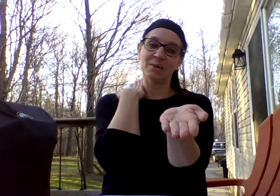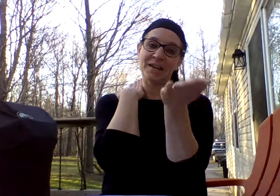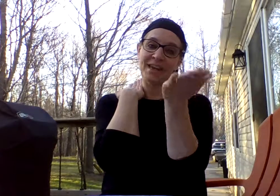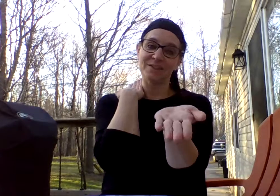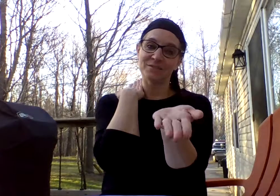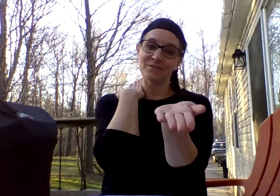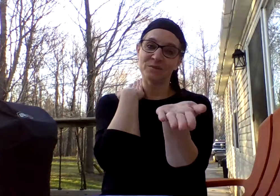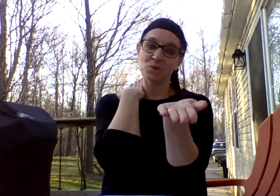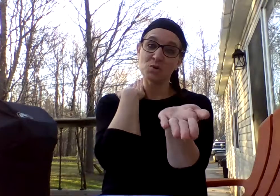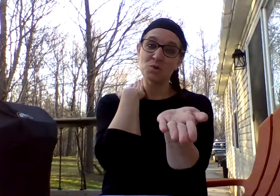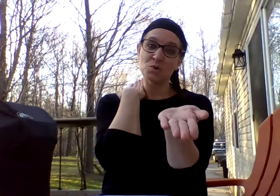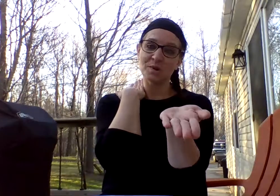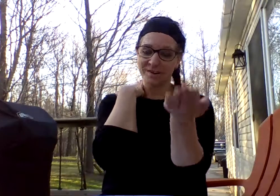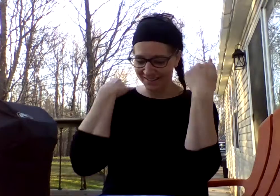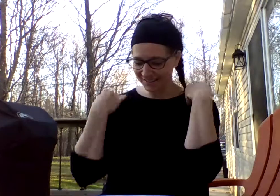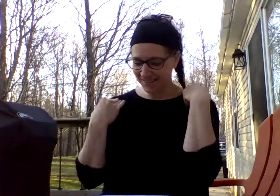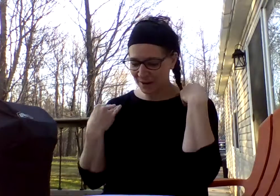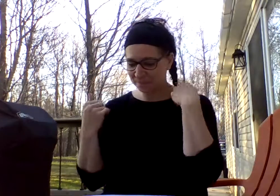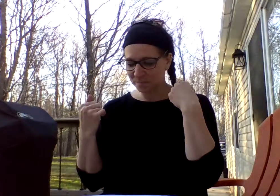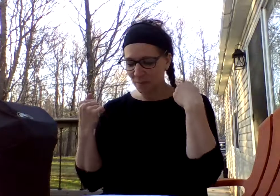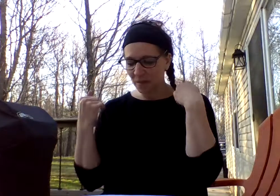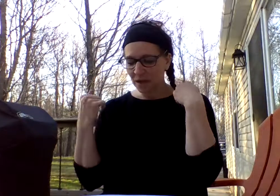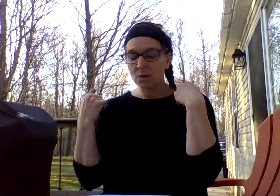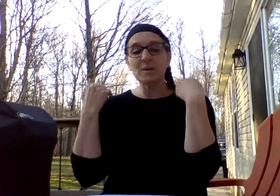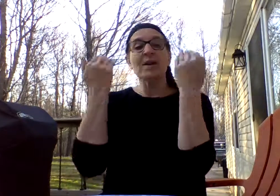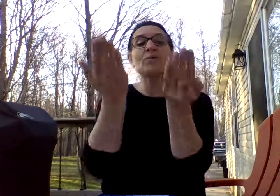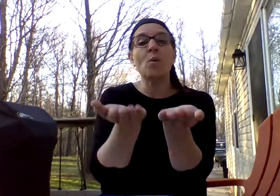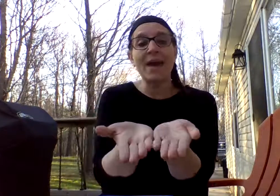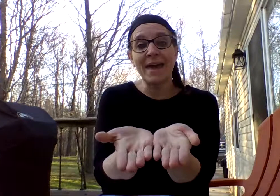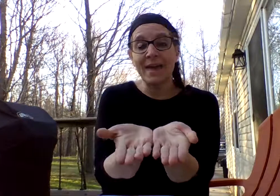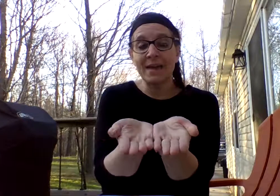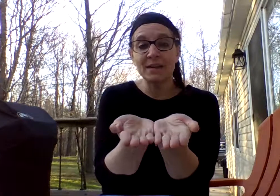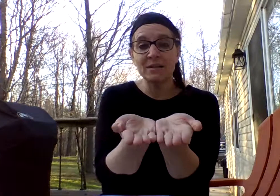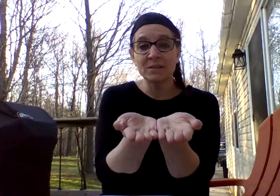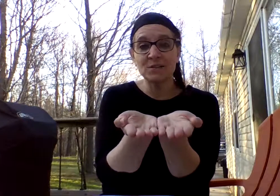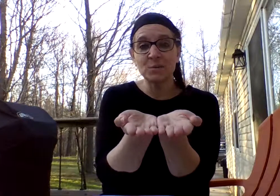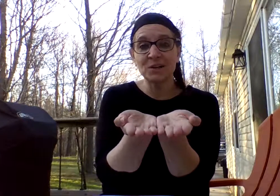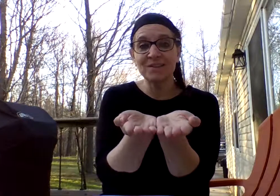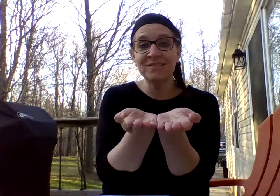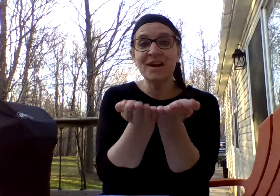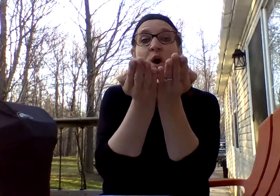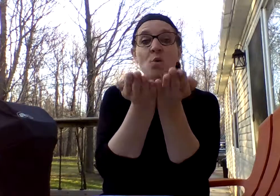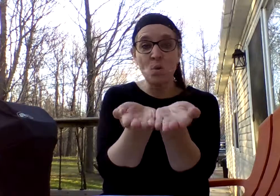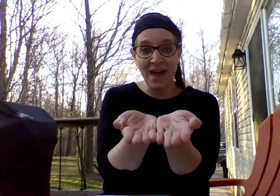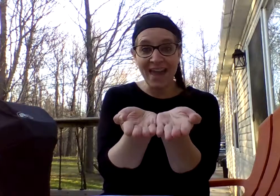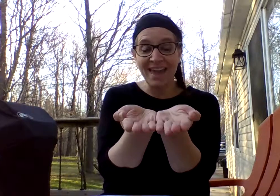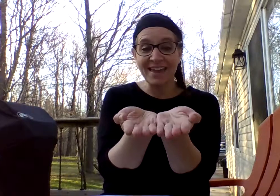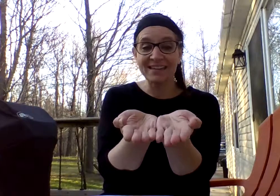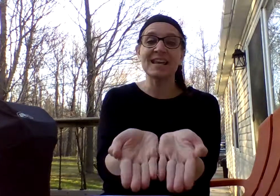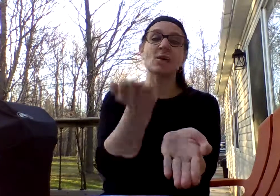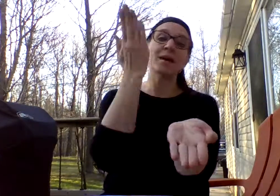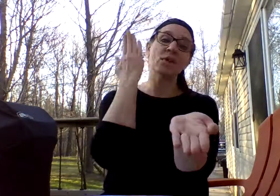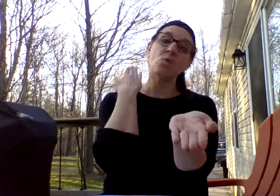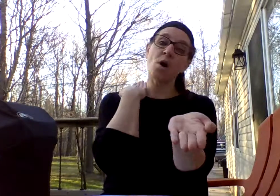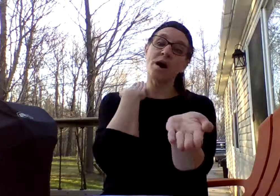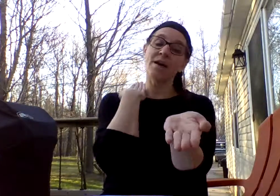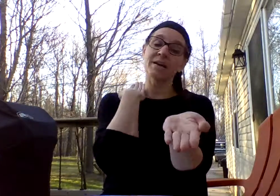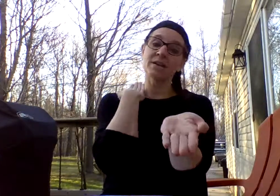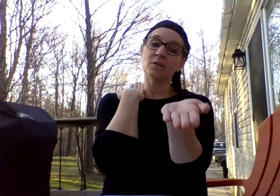what do you have? Oo. Good job. We have way. What's the word? Way. Take away the W. And you